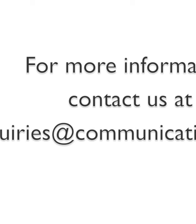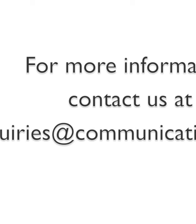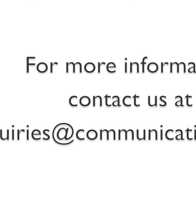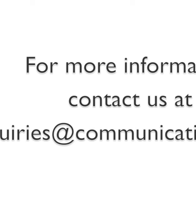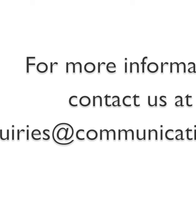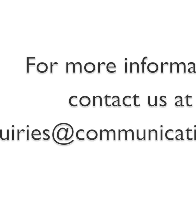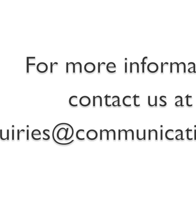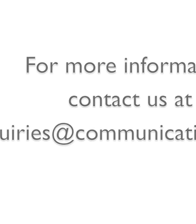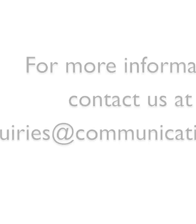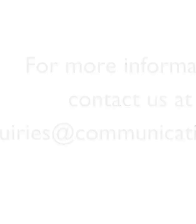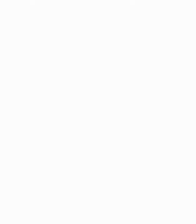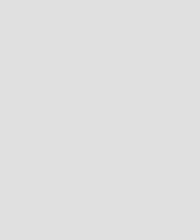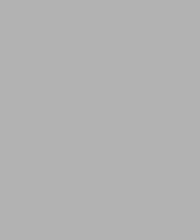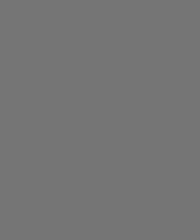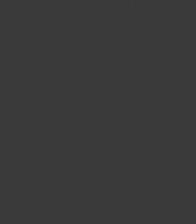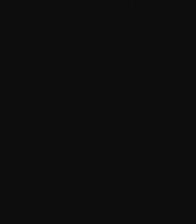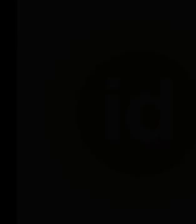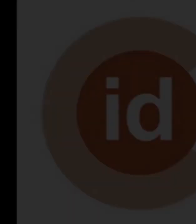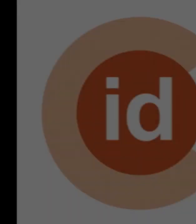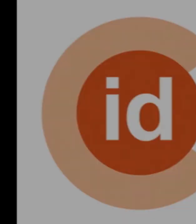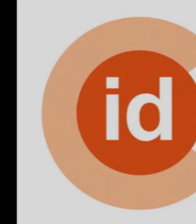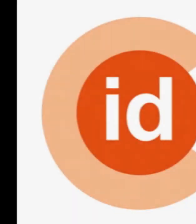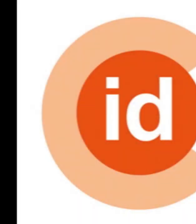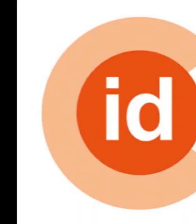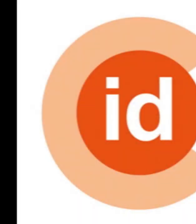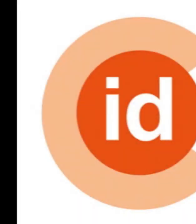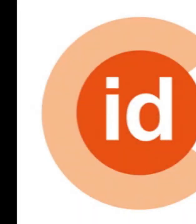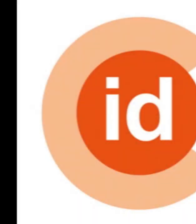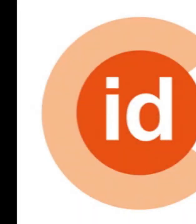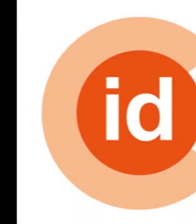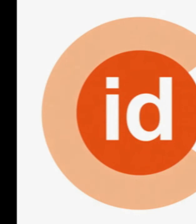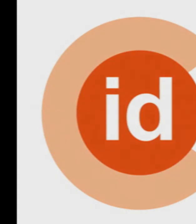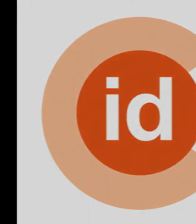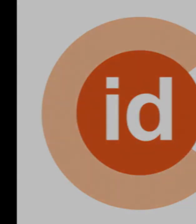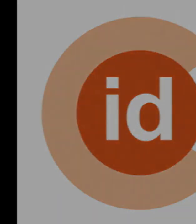We'll see you there.